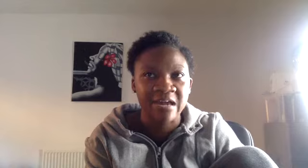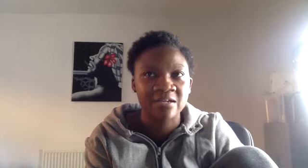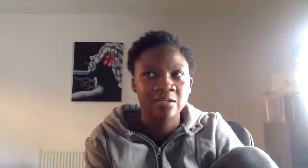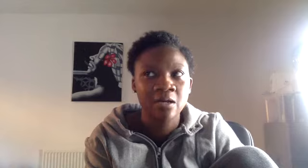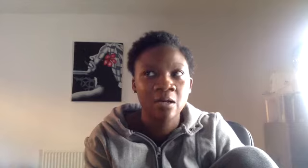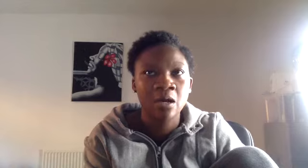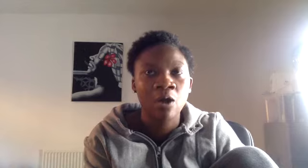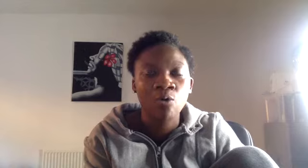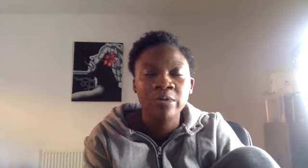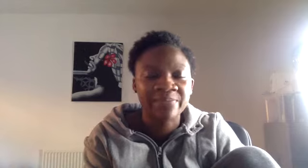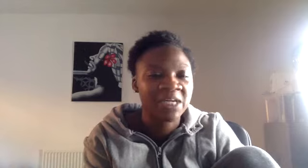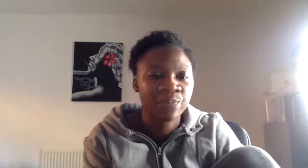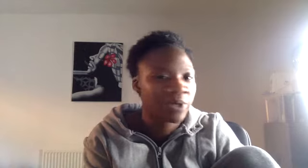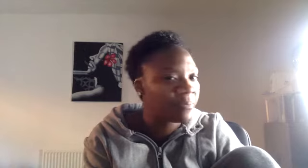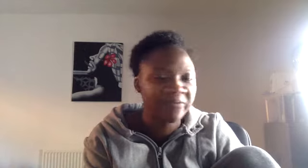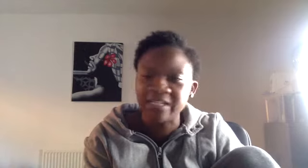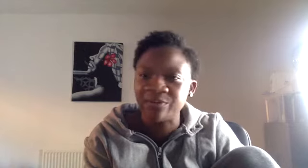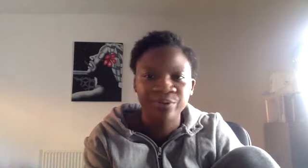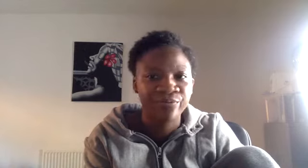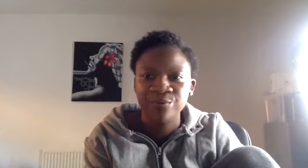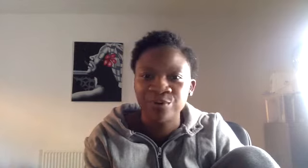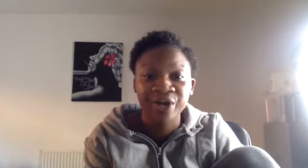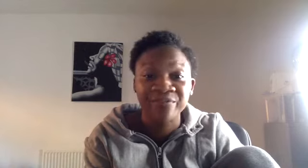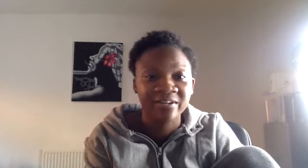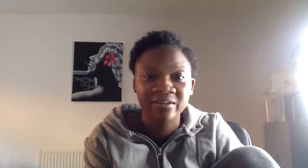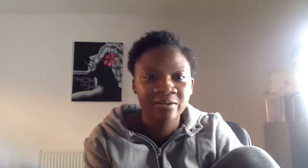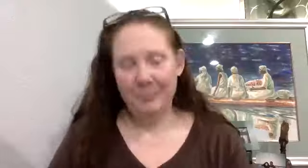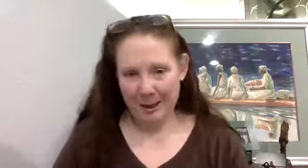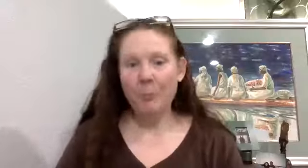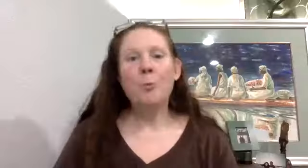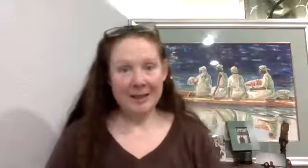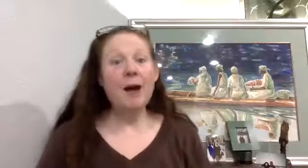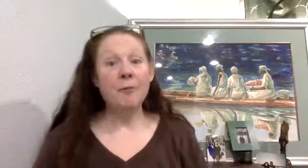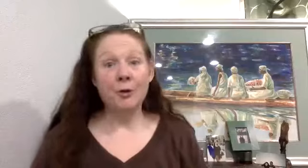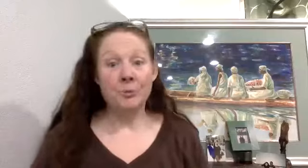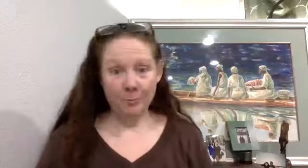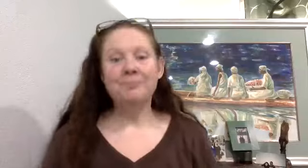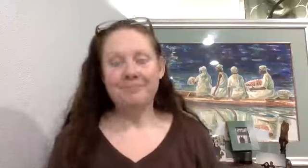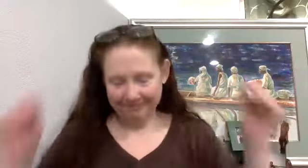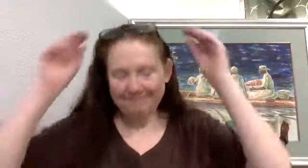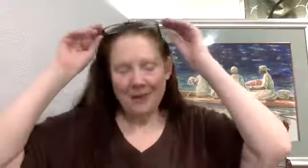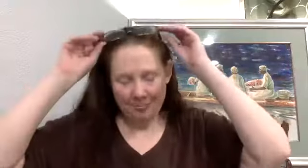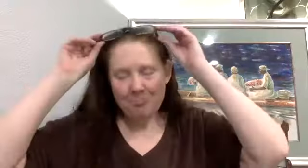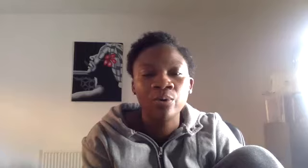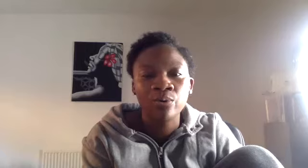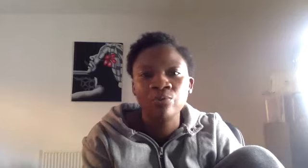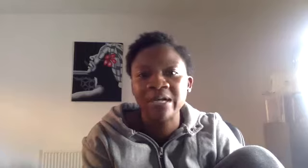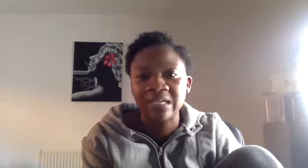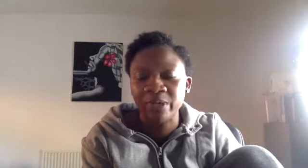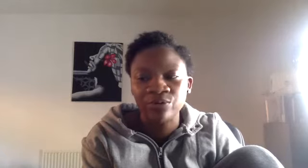are already people that were pivoting before COVID. We, we, we, we, suffered. We were already, we all,